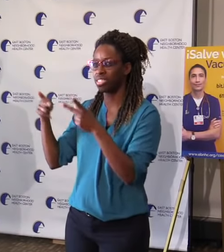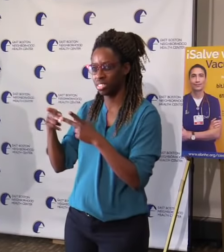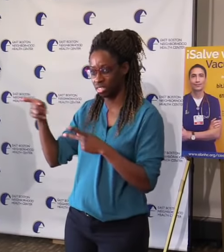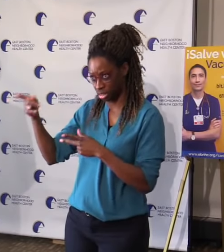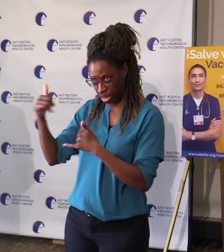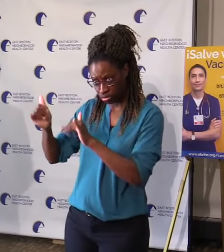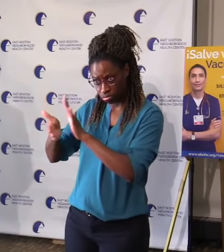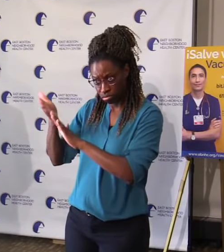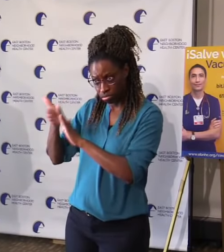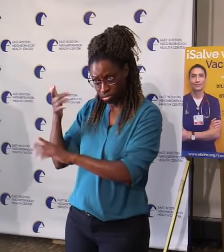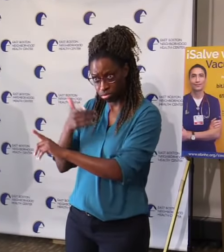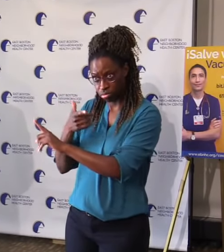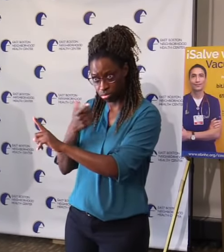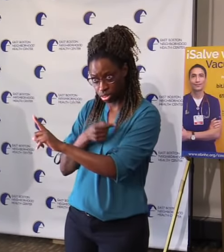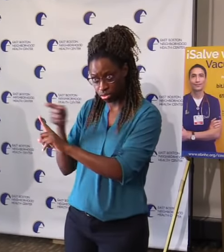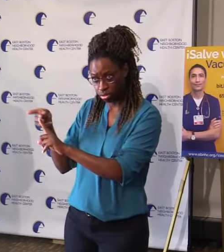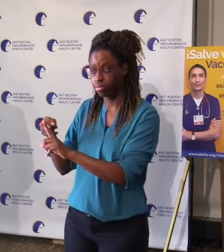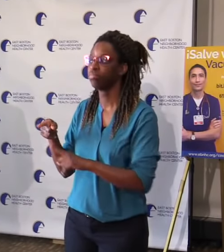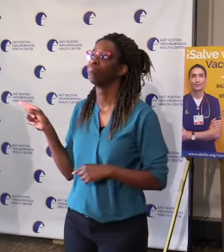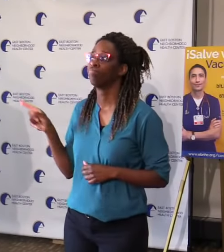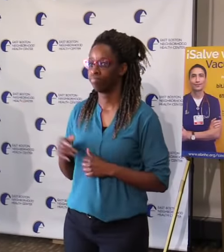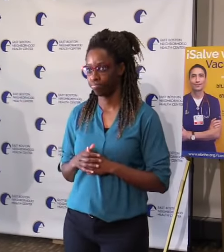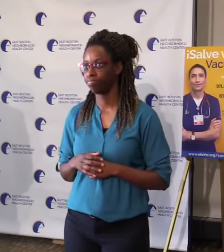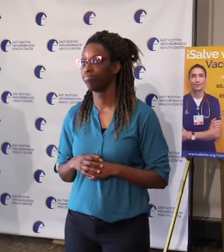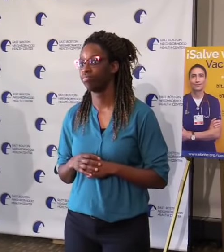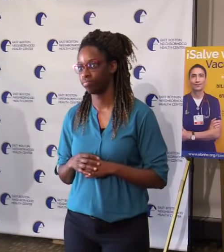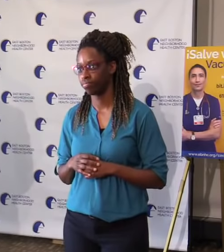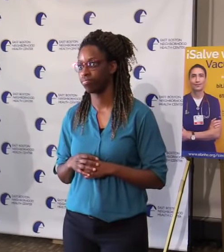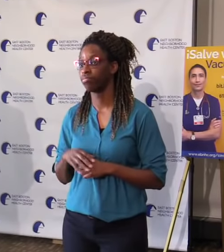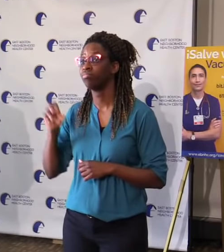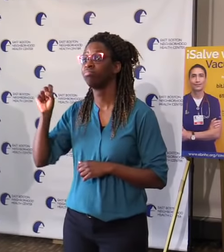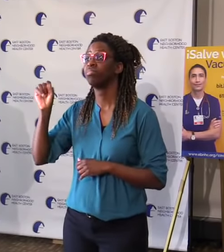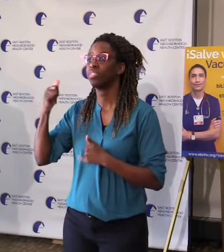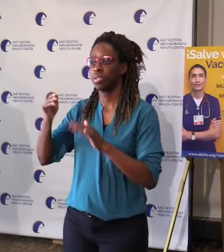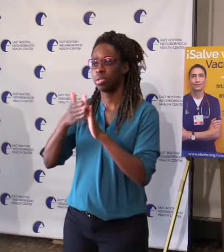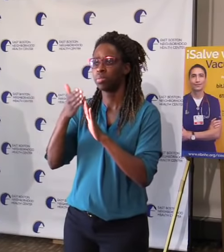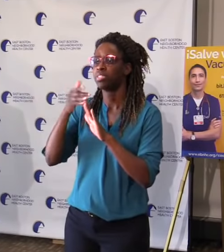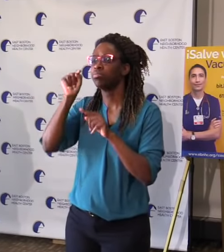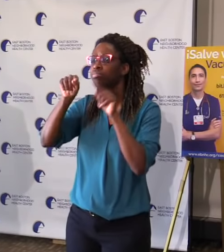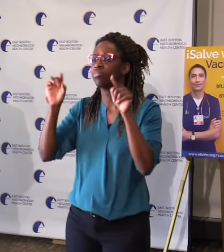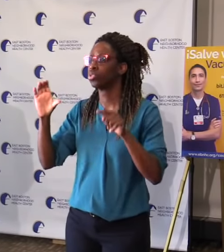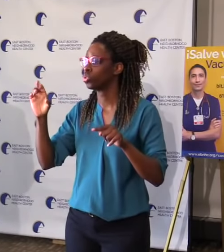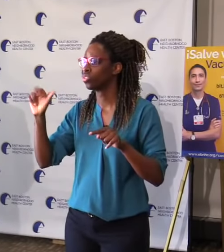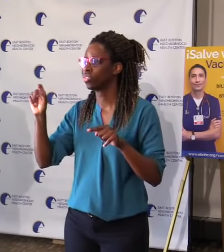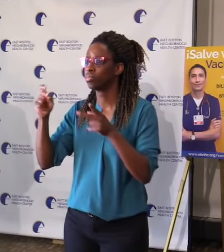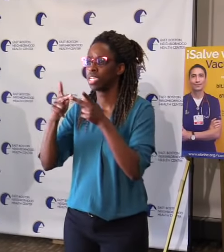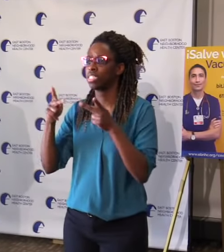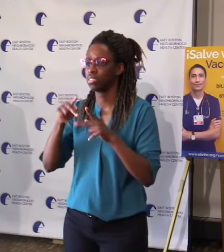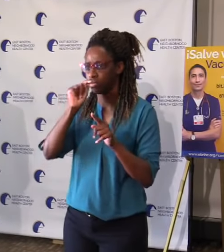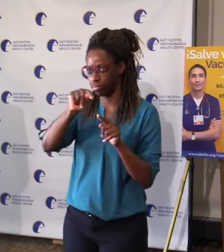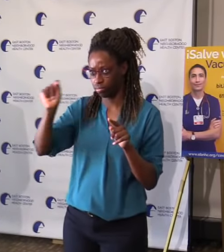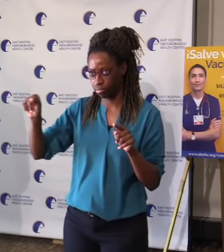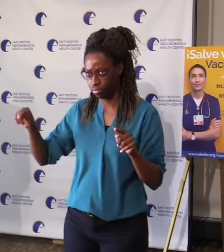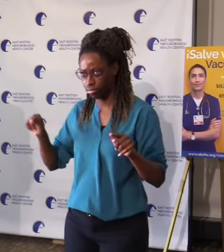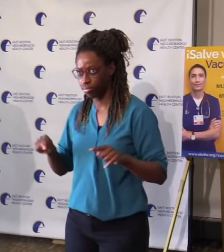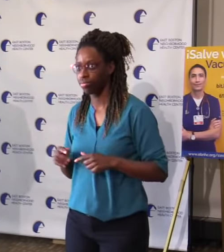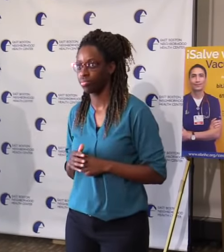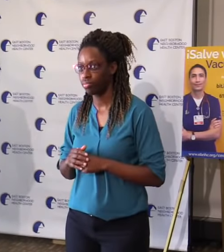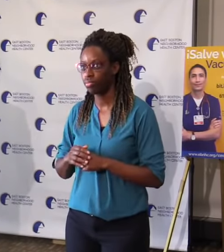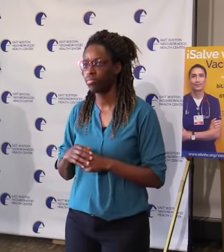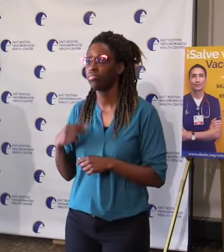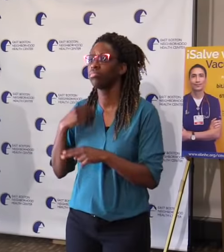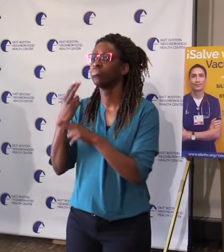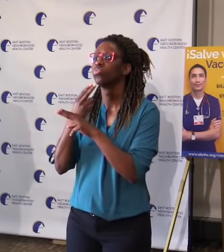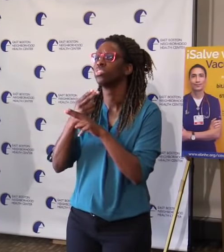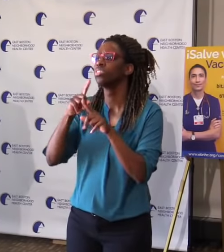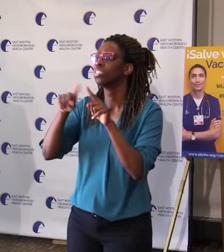quite successfully and is one of several providers we're using here in the Commonwealth. And we